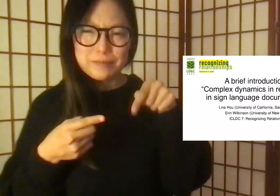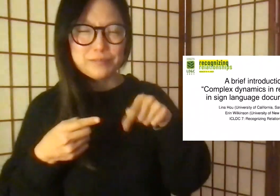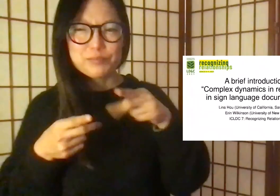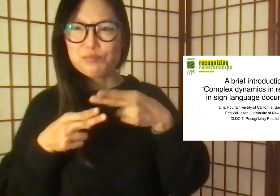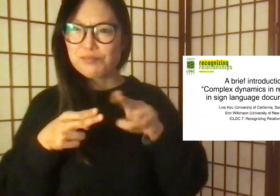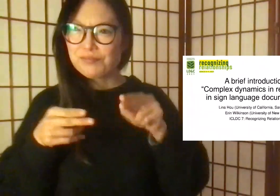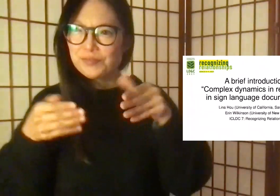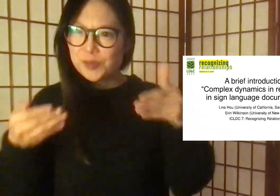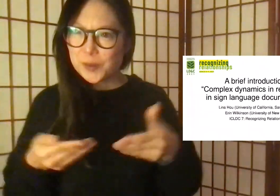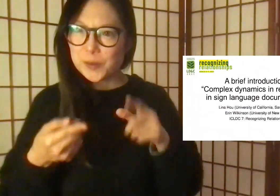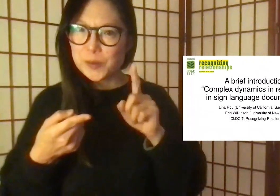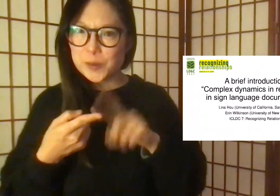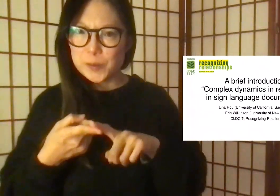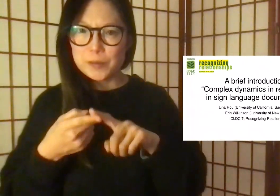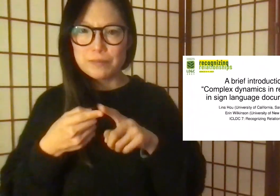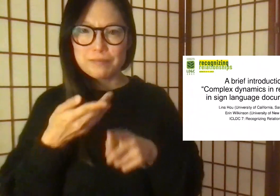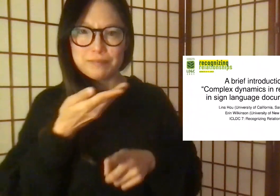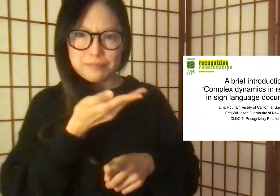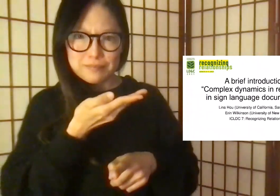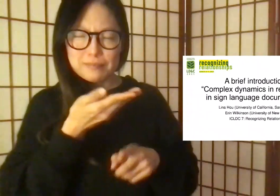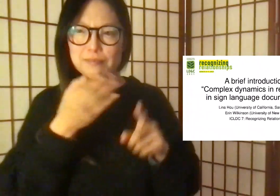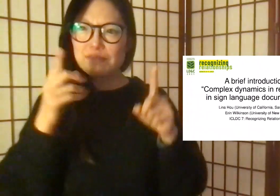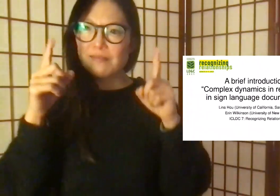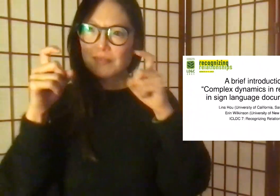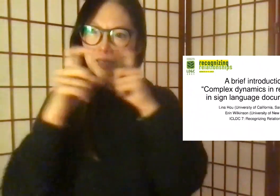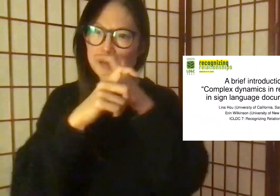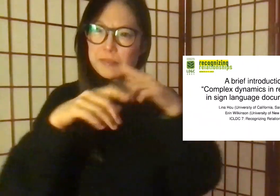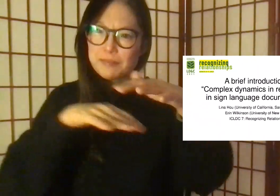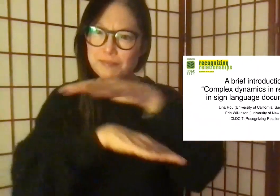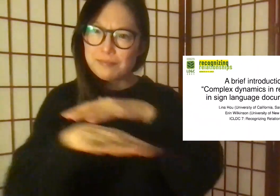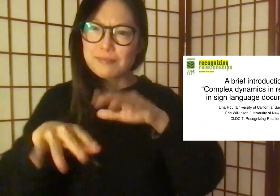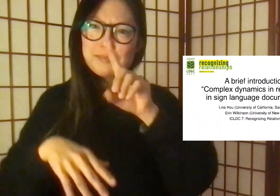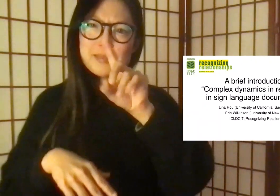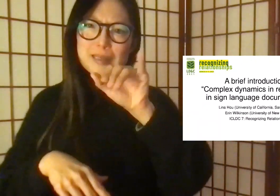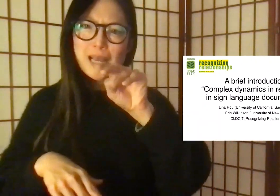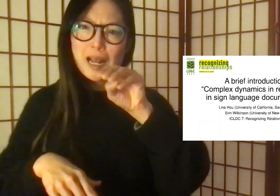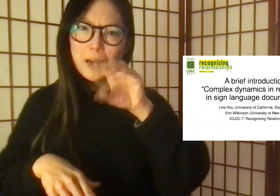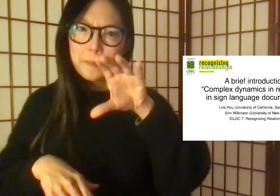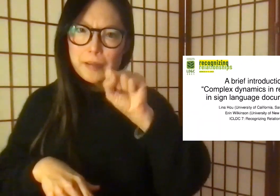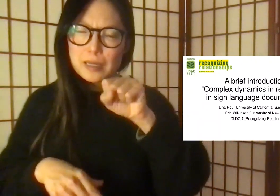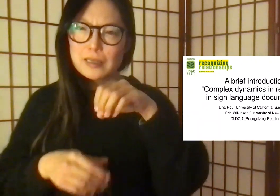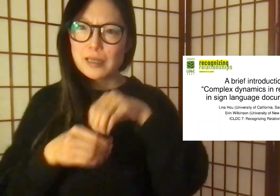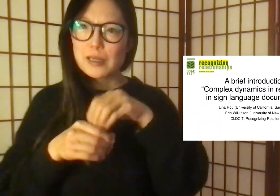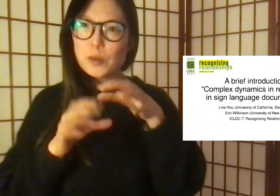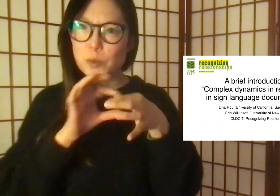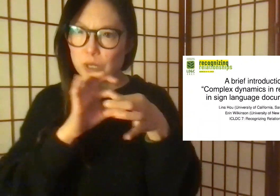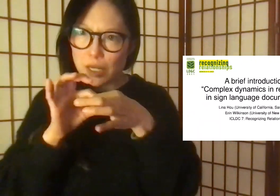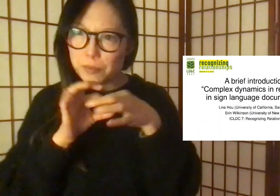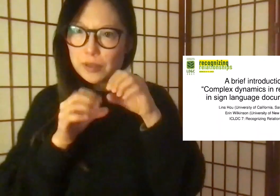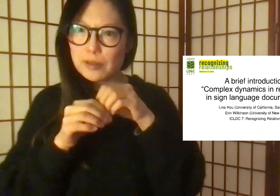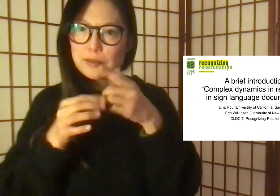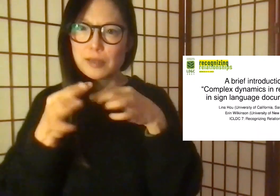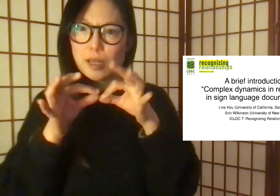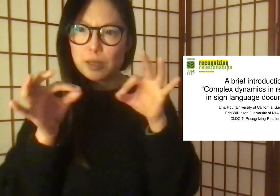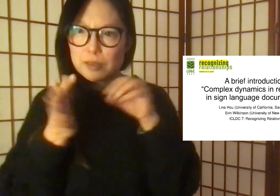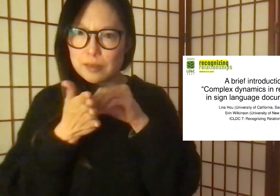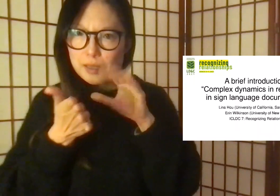Hello, and welcome to a brief introduction to the complex dynamics in